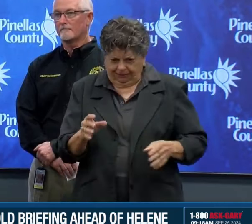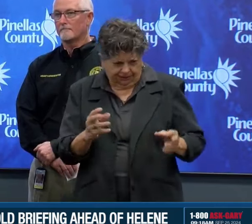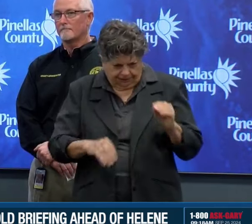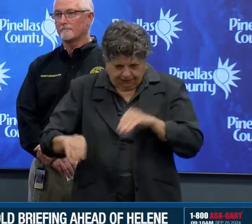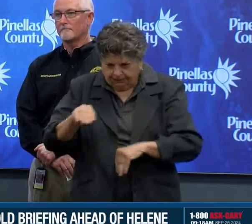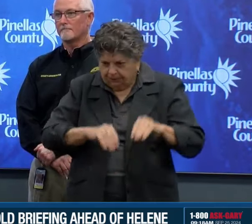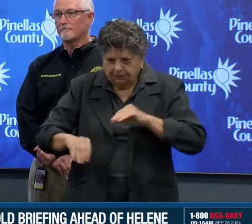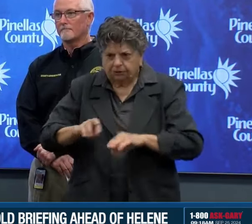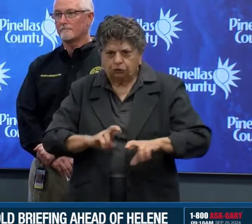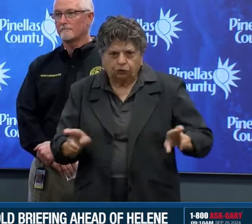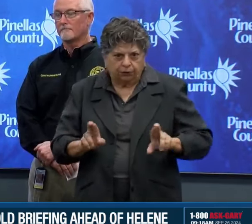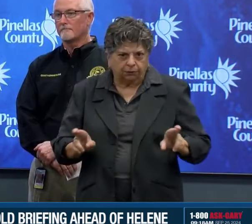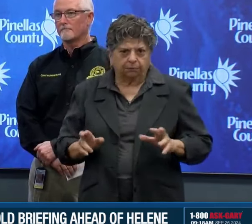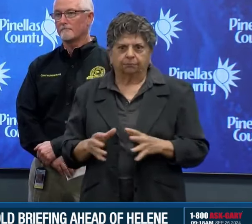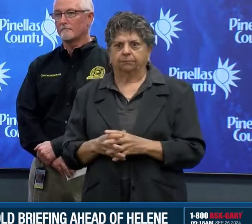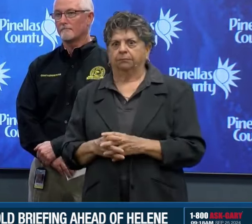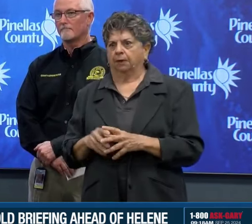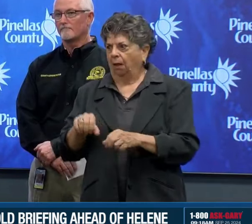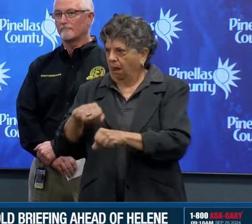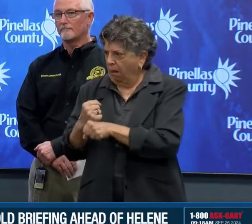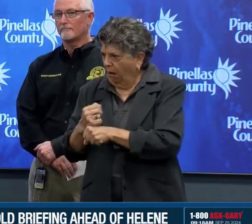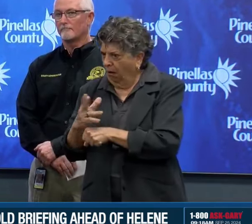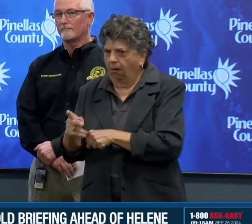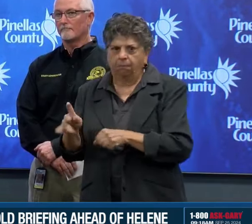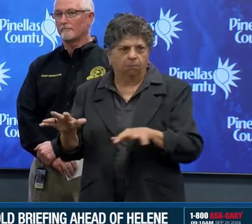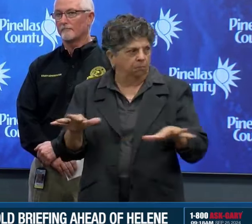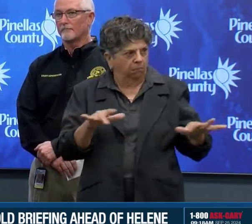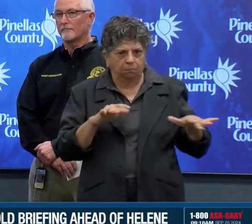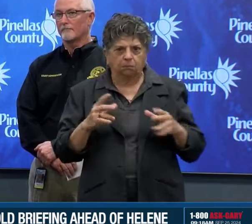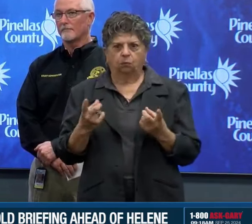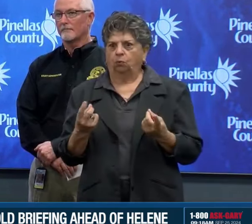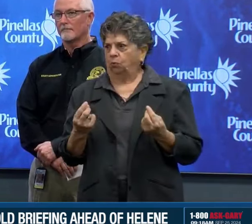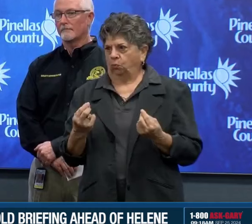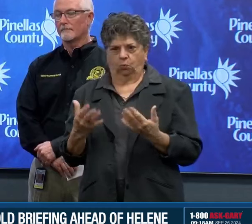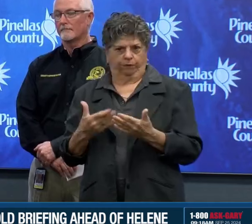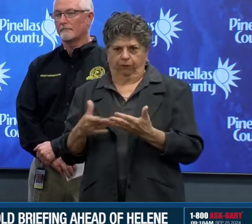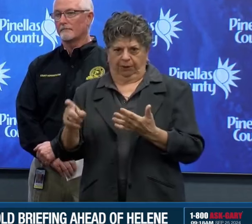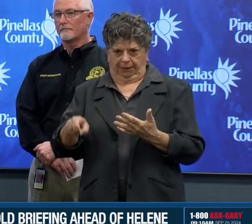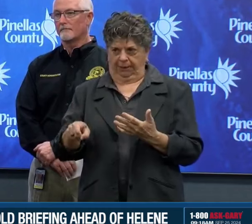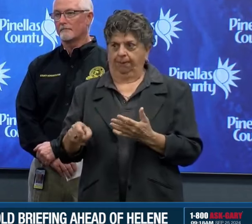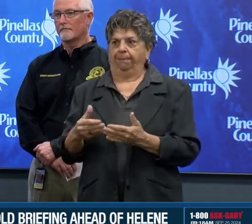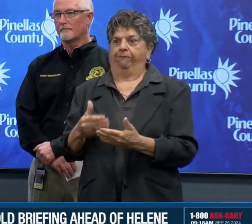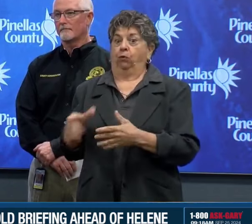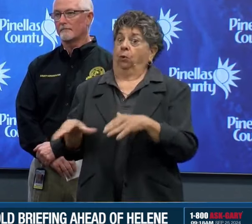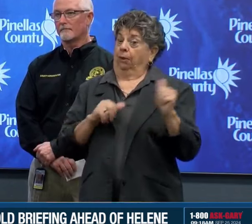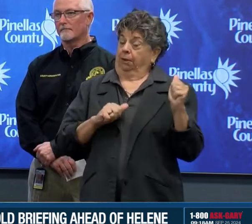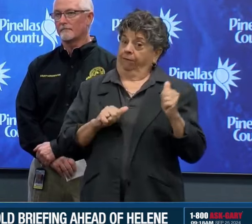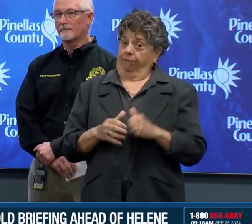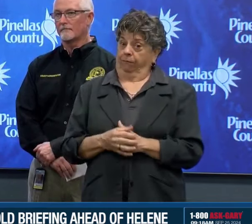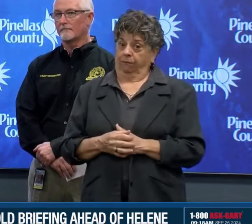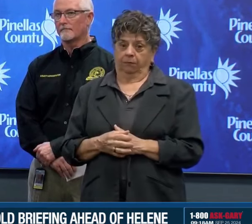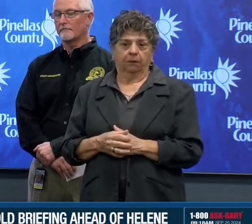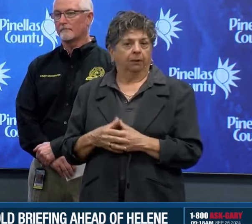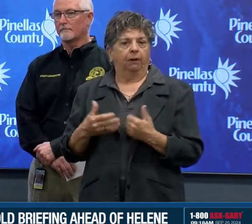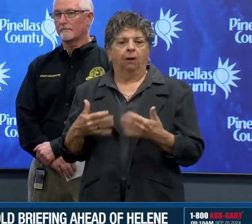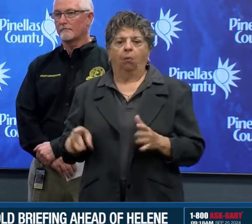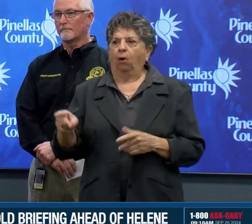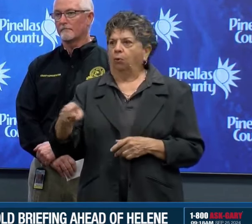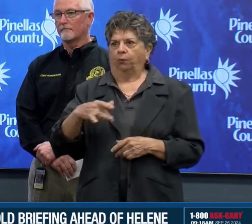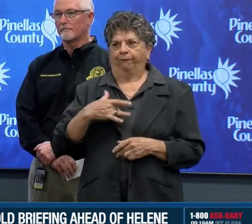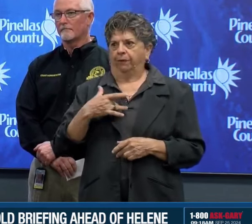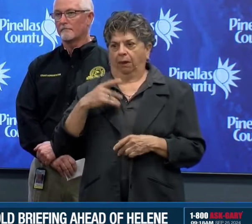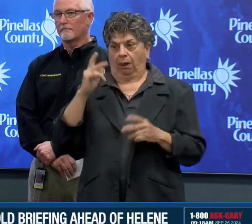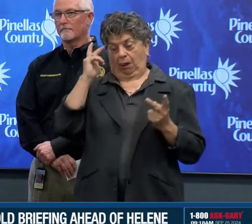to a safe location. So we don't want anybody to panic. We just want you to be aware. Please go to disaster.panelis.gov.